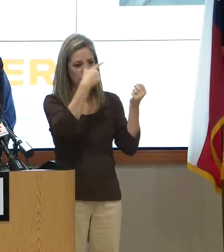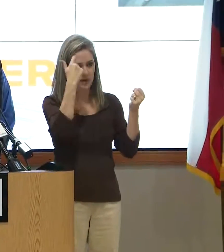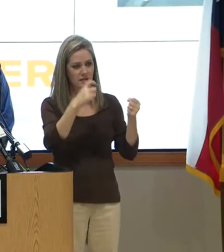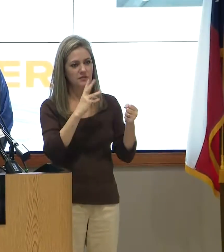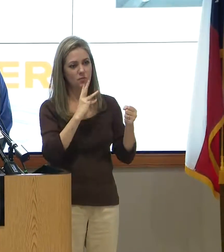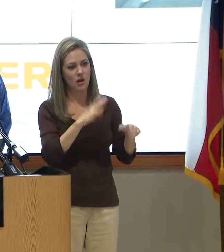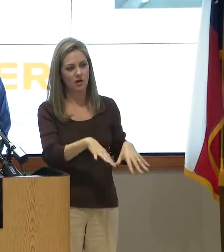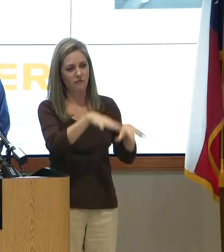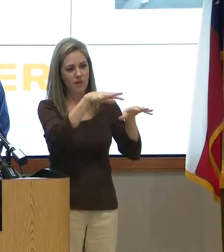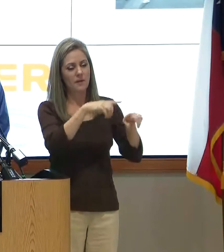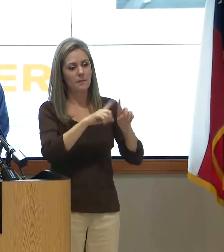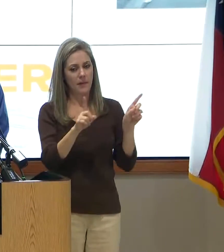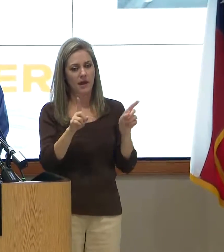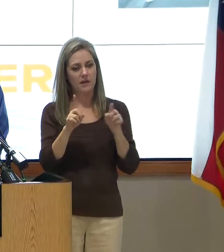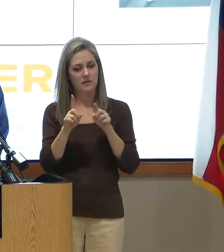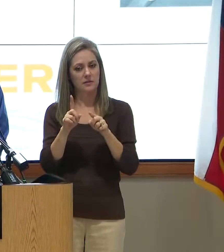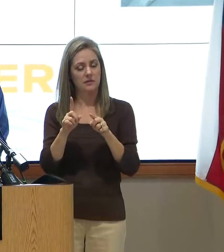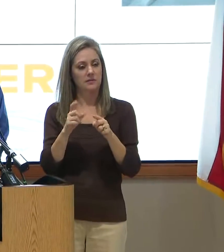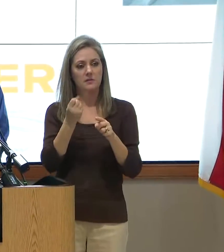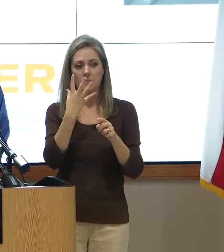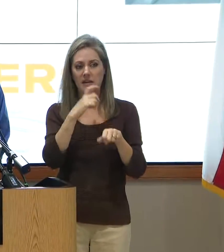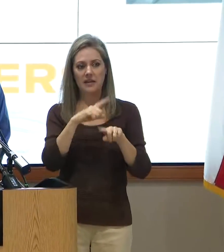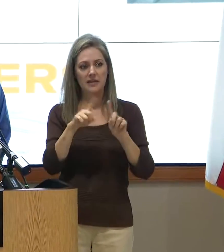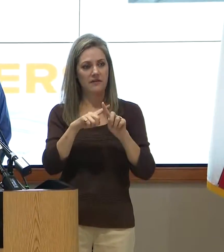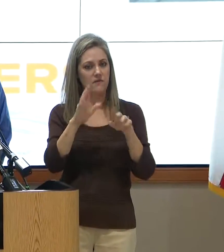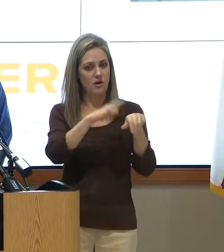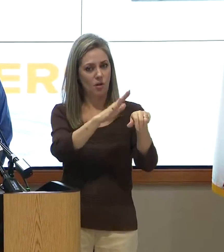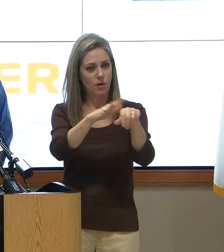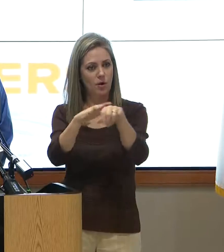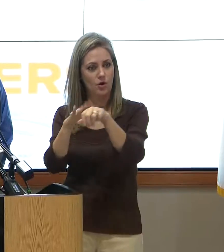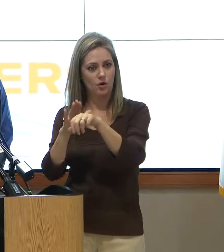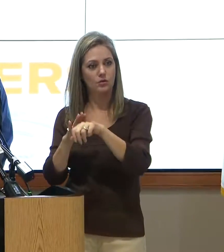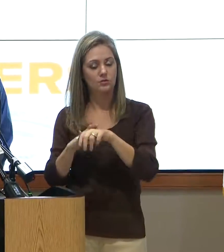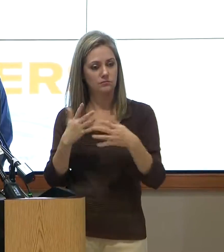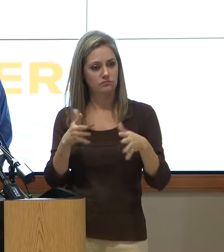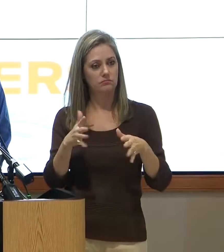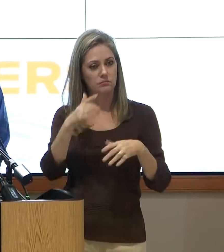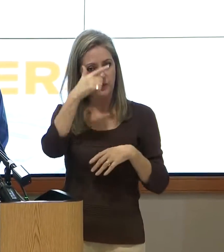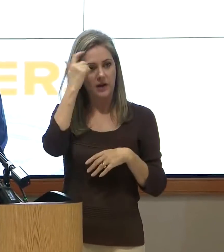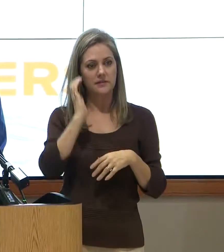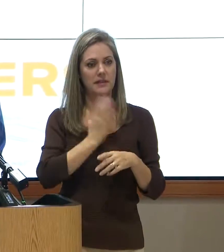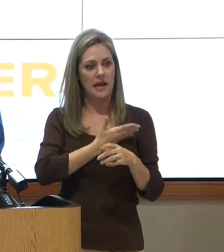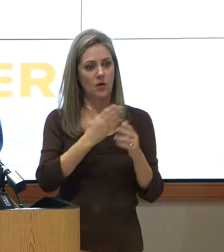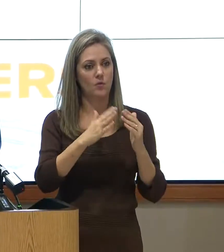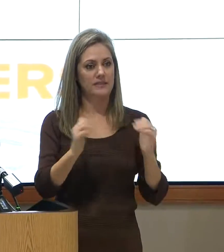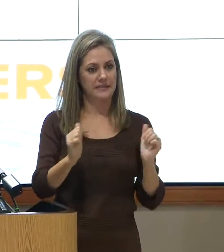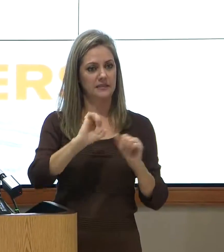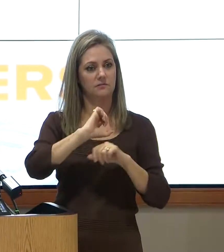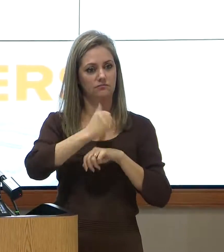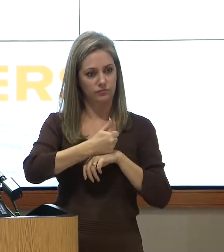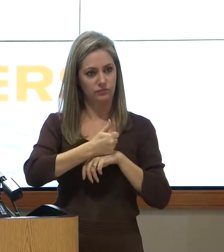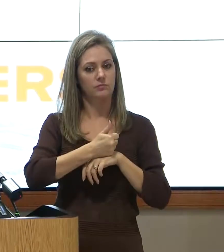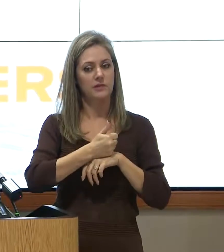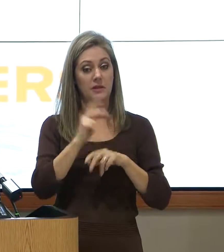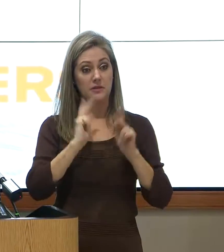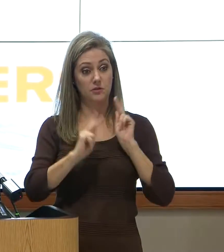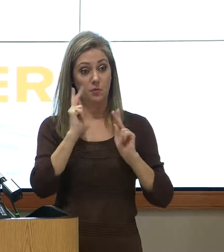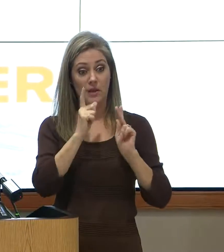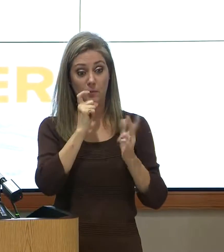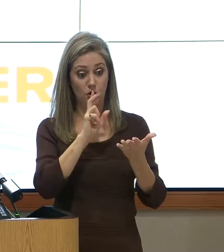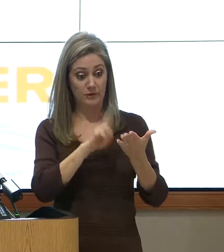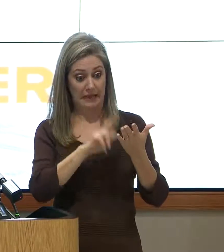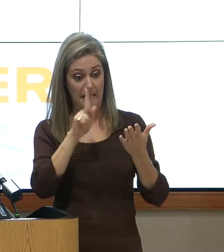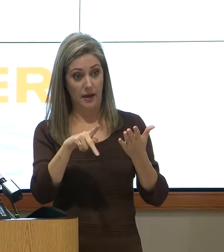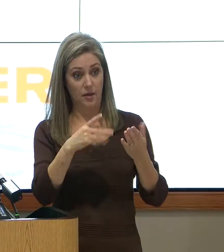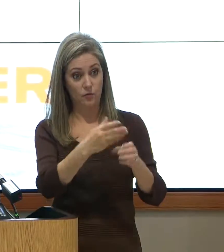floodwaters. There was alerts given because our system was in place, and so residents who signed up to receive those